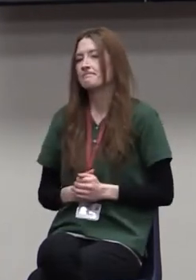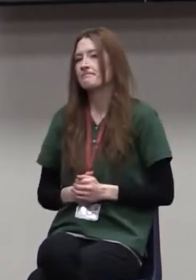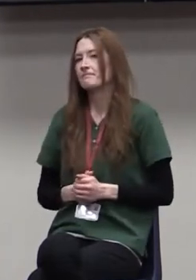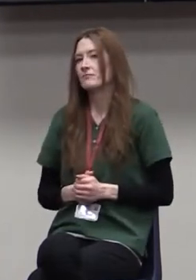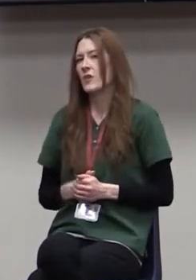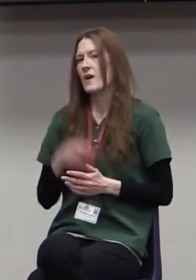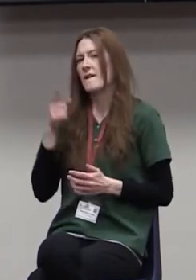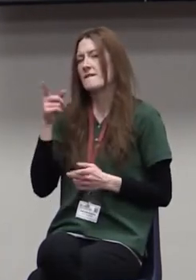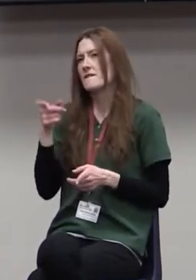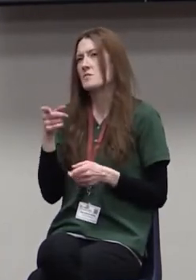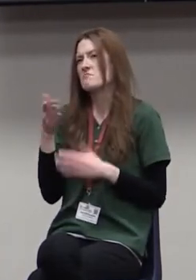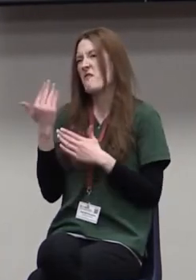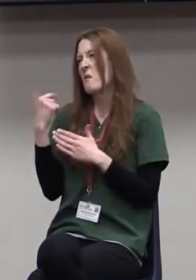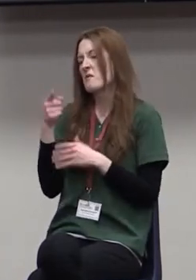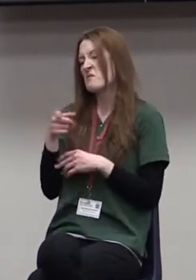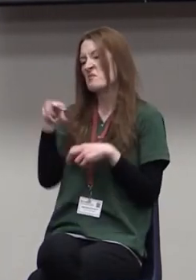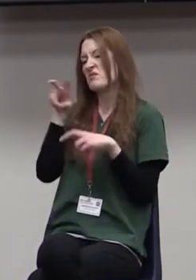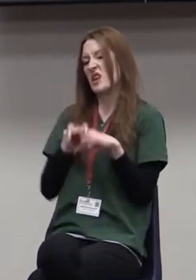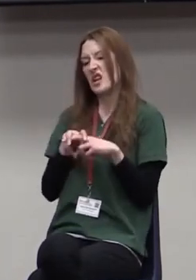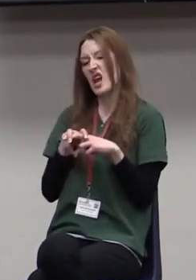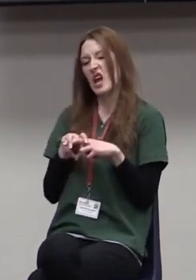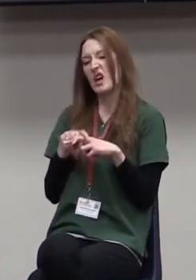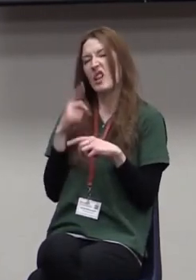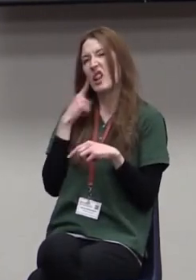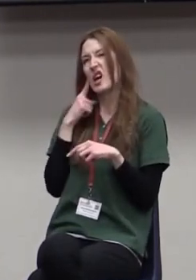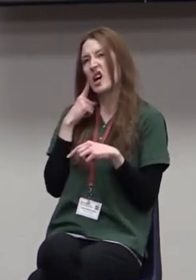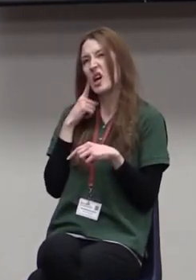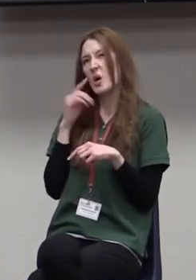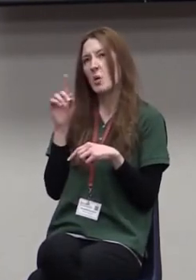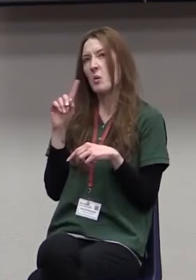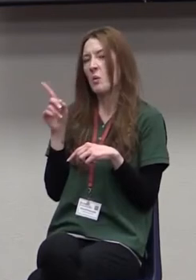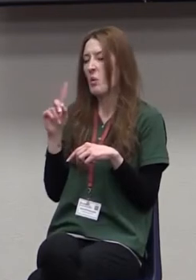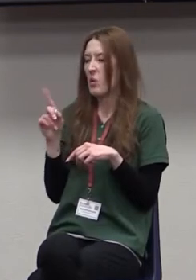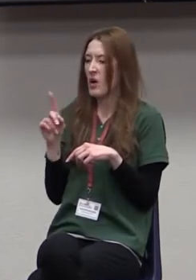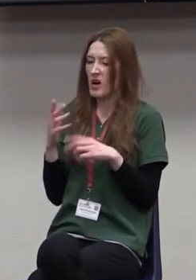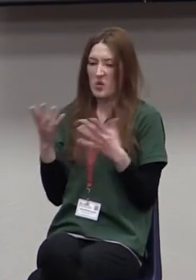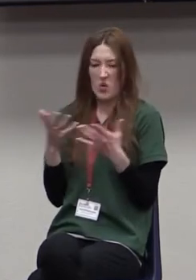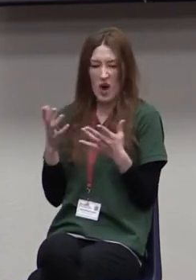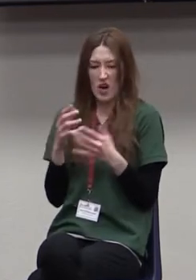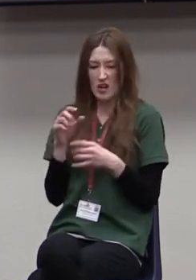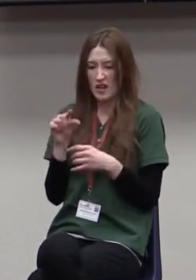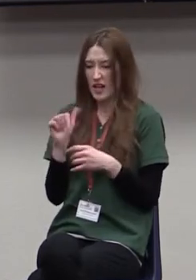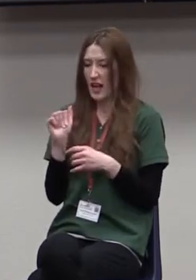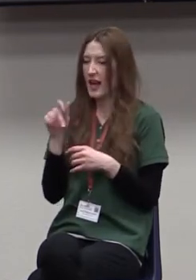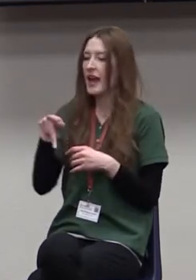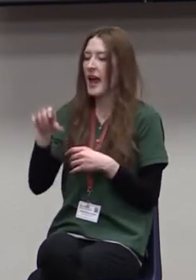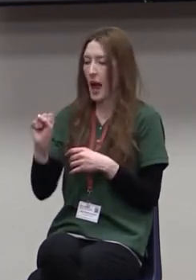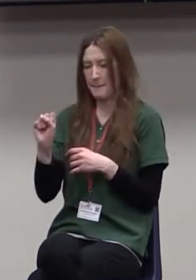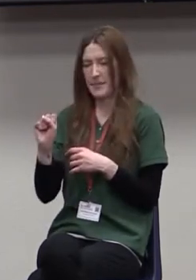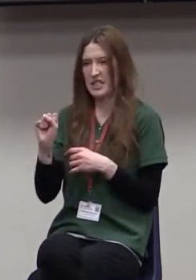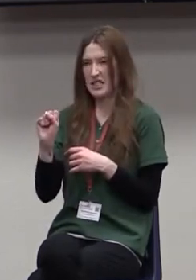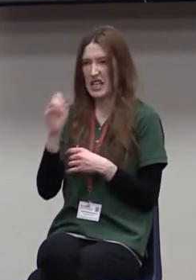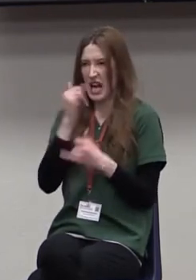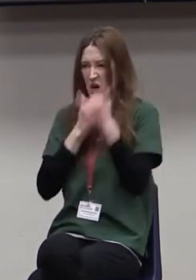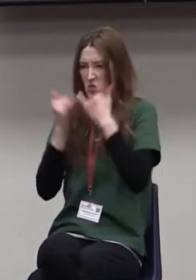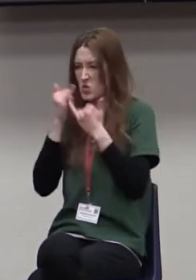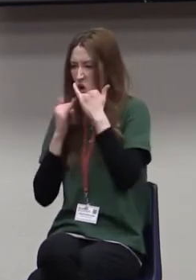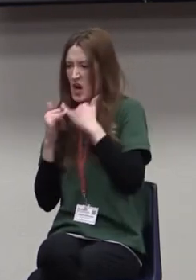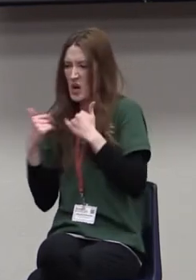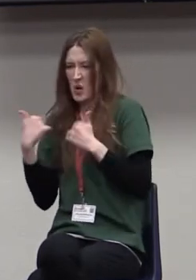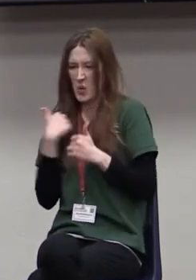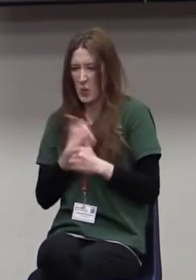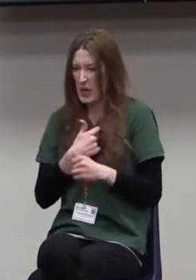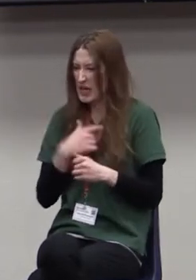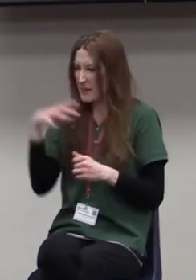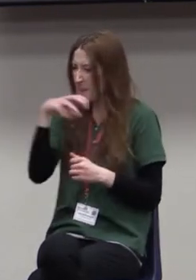Have you ever sat down and thought about where are the gaps in what we're planning, what we've done in the past, what we're planning for the new year? Are we missing